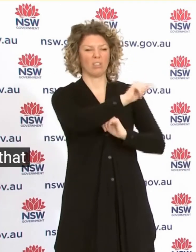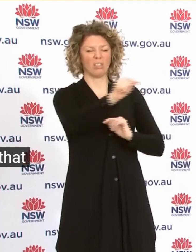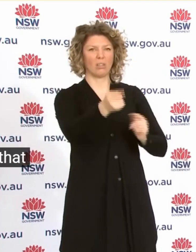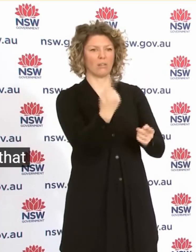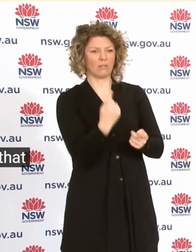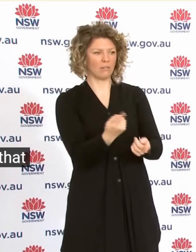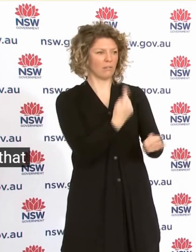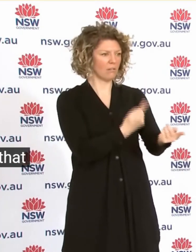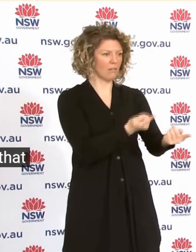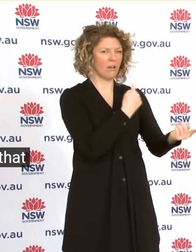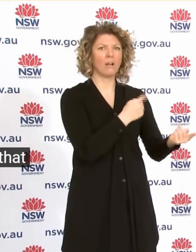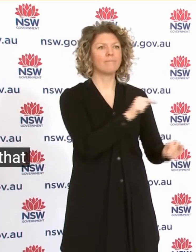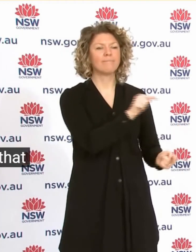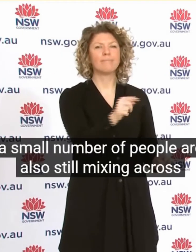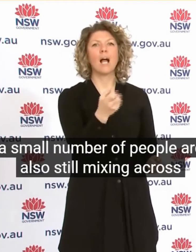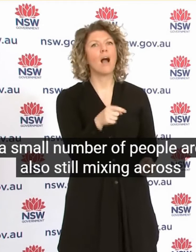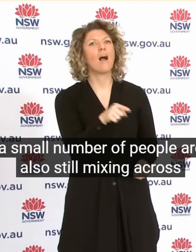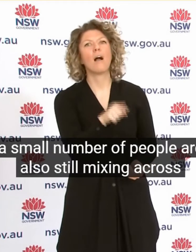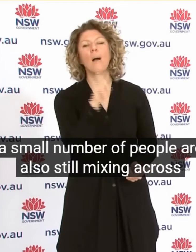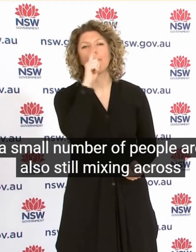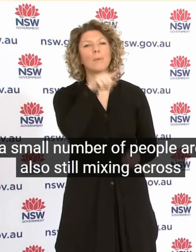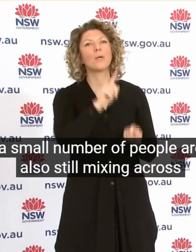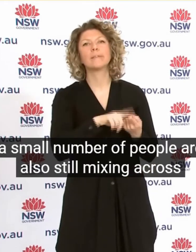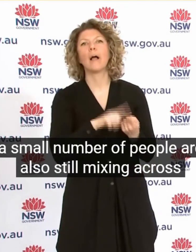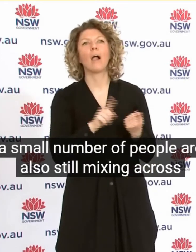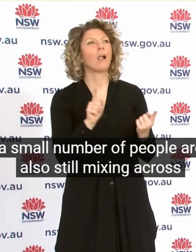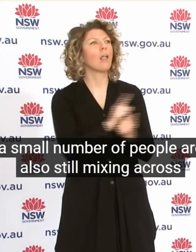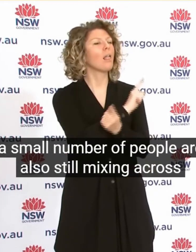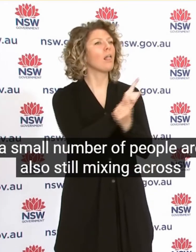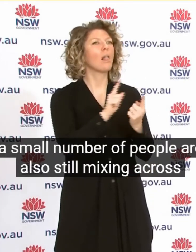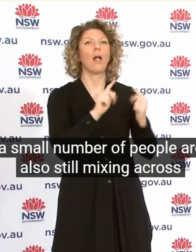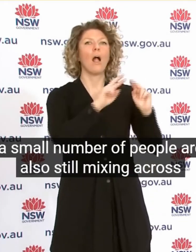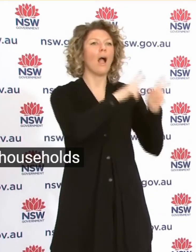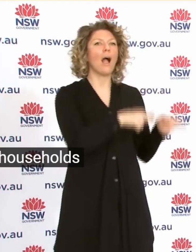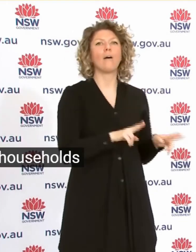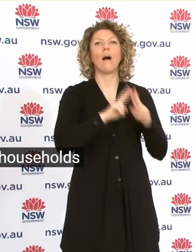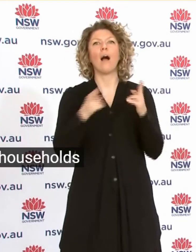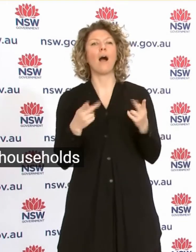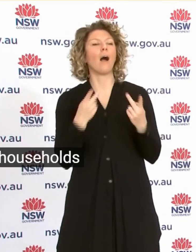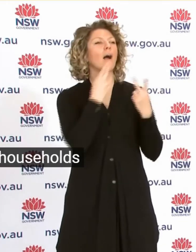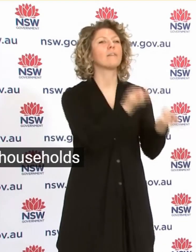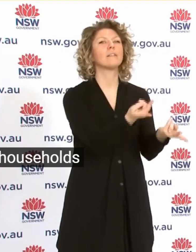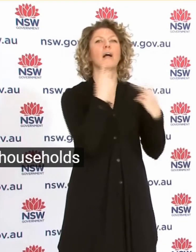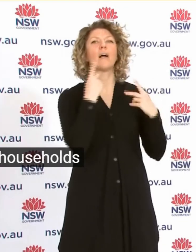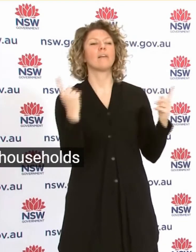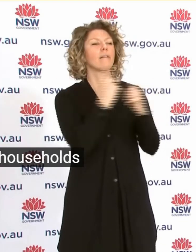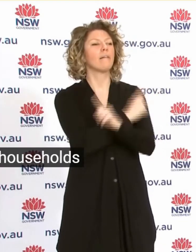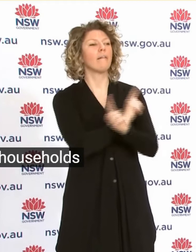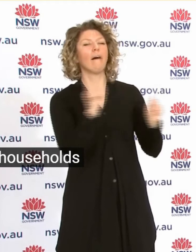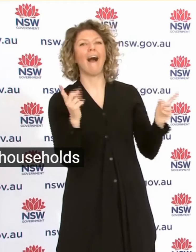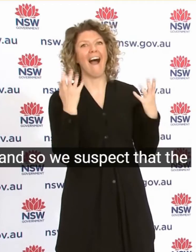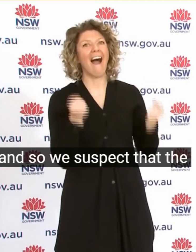Small Number Of People Are Also Still Mixing Across Households And So We Suspect